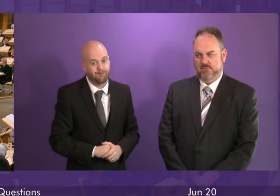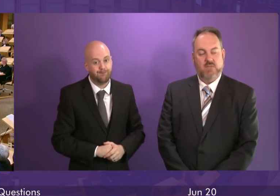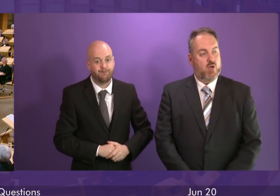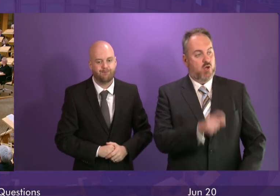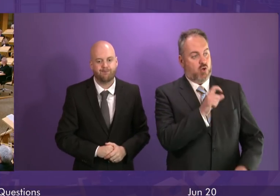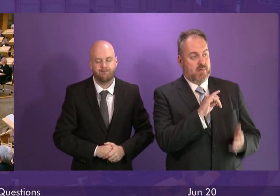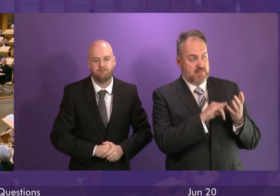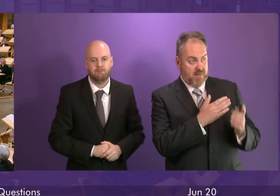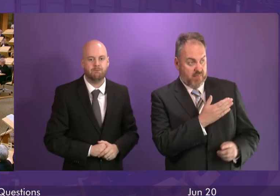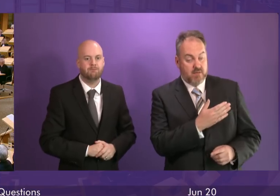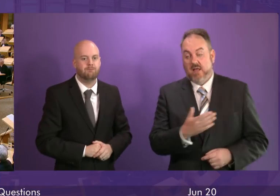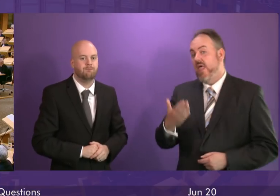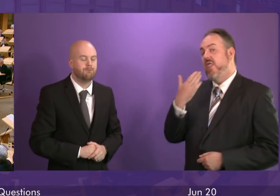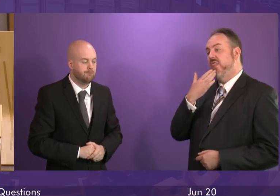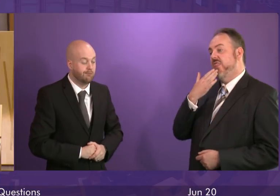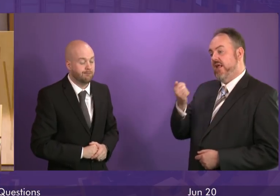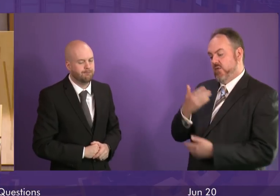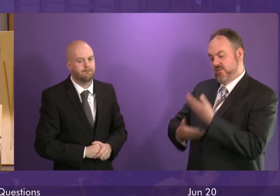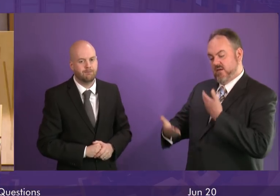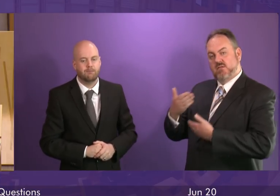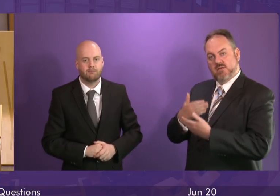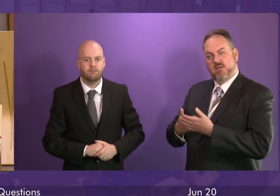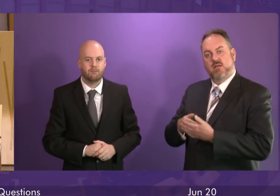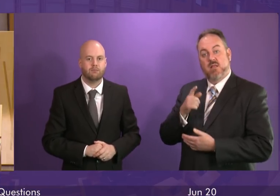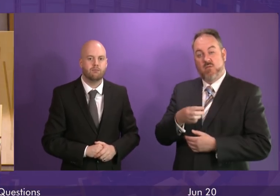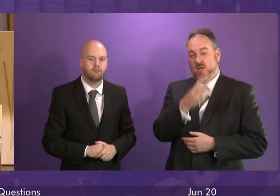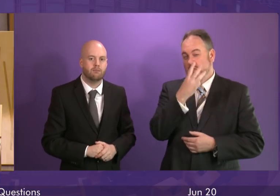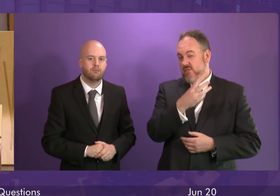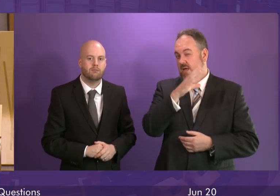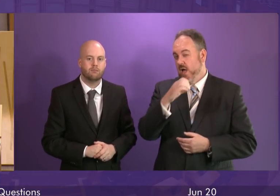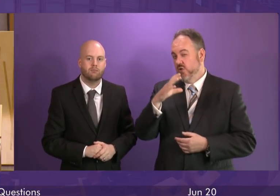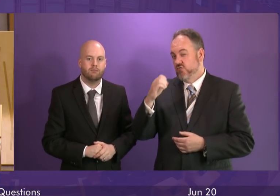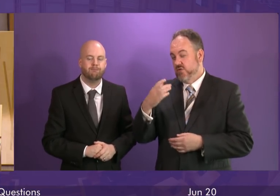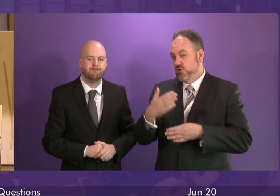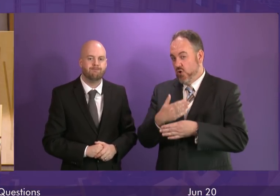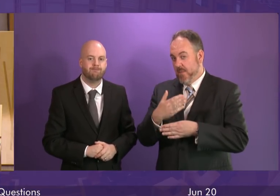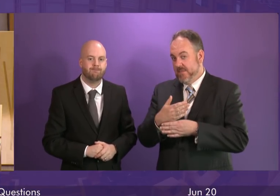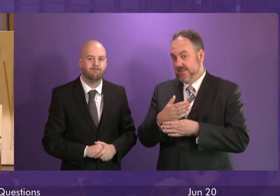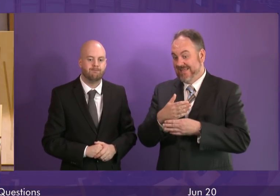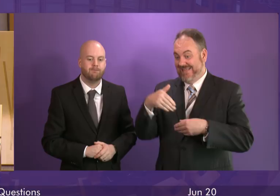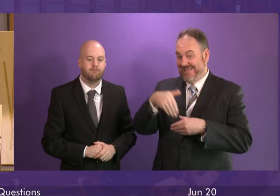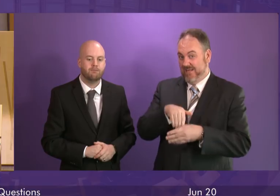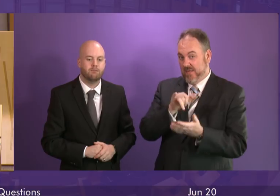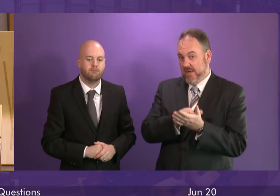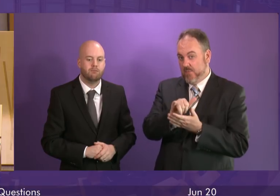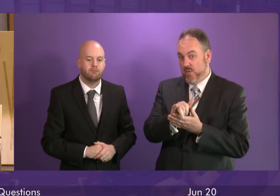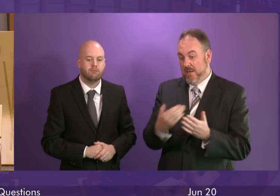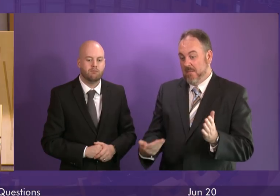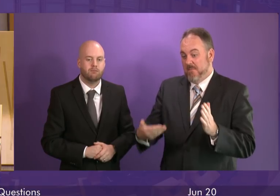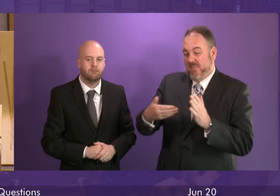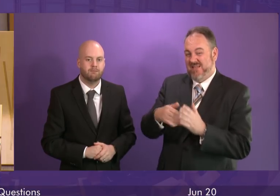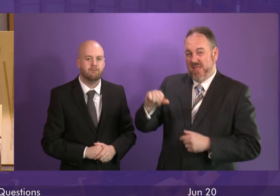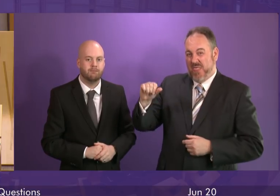thank the First Minister for that answer. Given that there are over 300 direct jobs at Prestwick Airport and thousands more indirect jobs all crucial